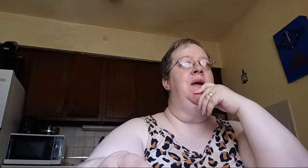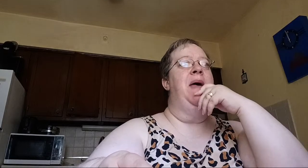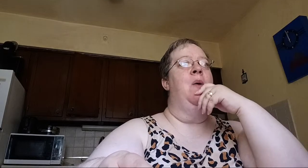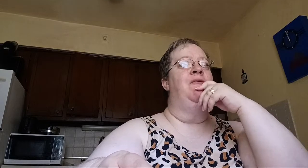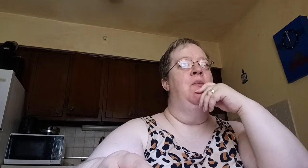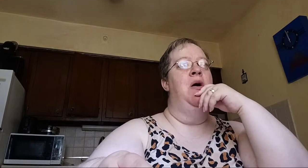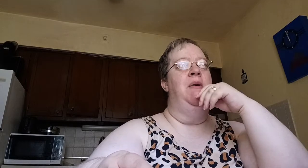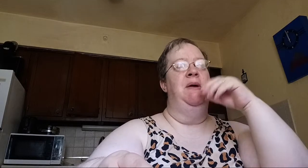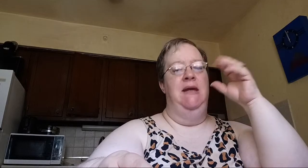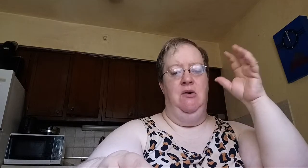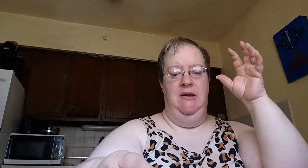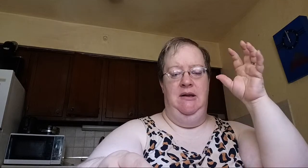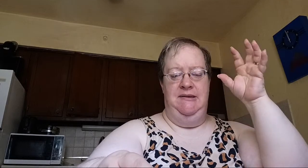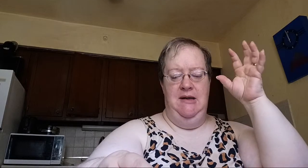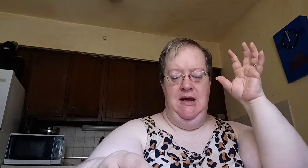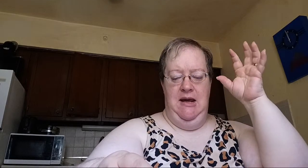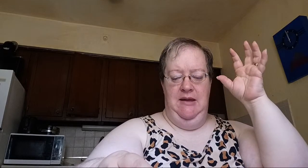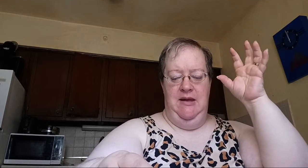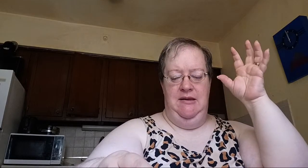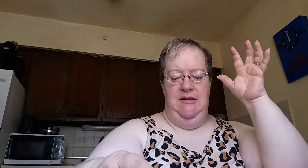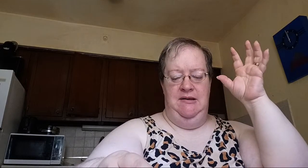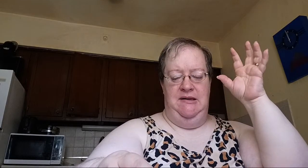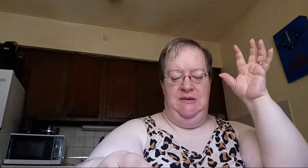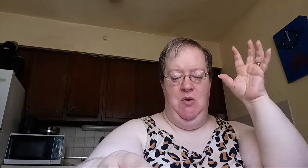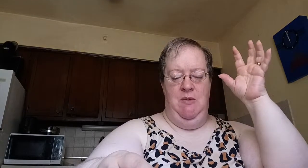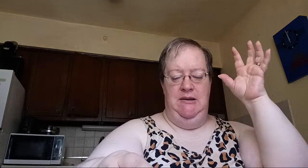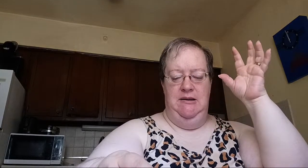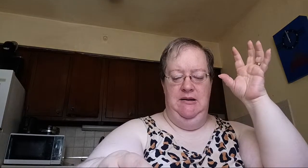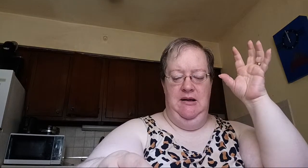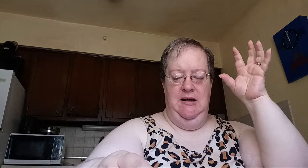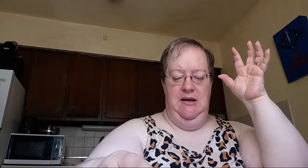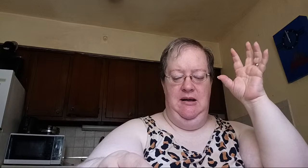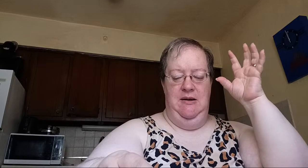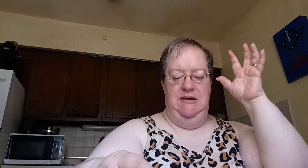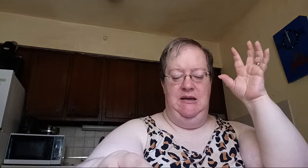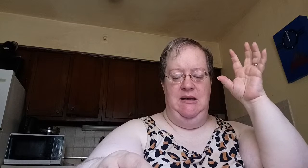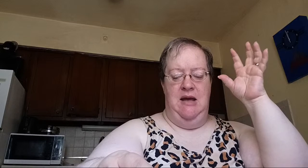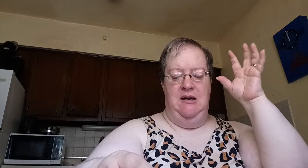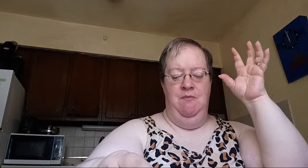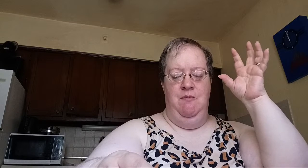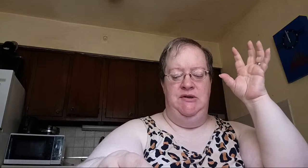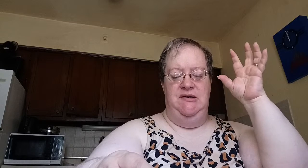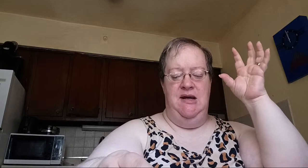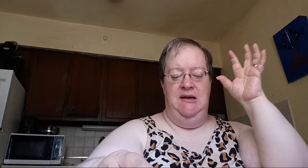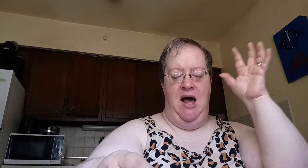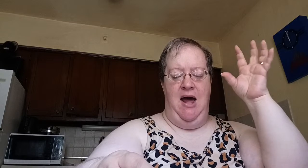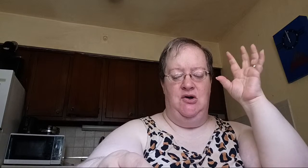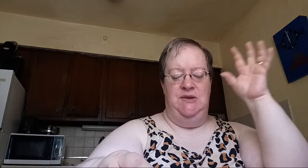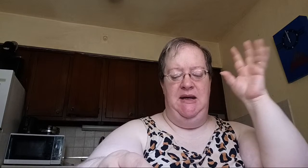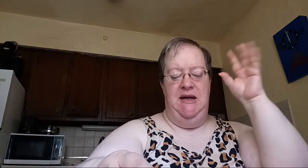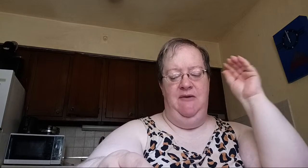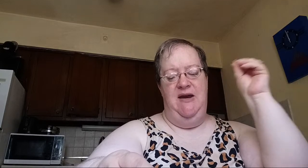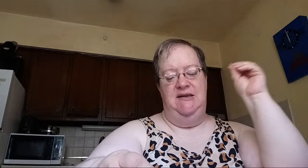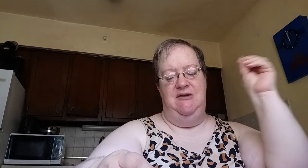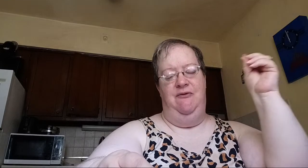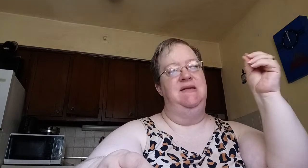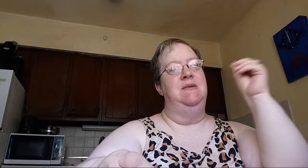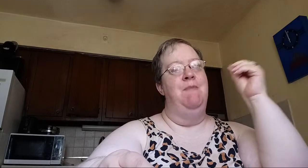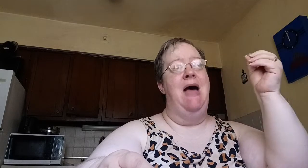powerful moment. But here in this, there's this moment that Moses and God are speaking face to face, mouth